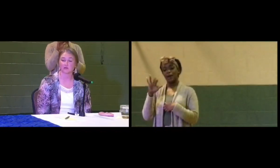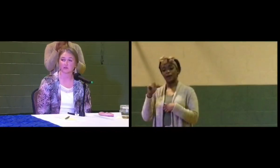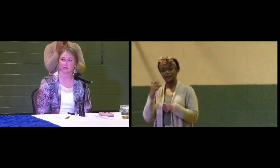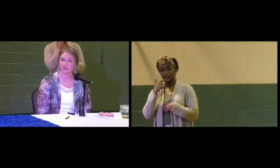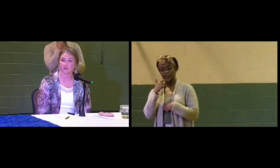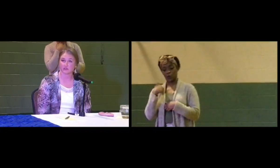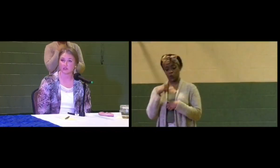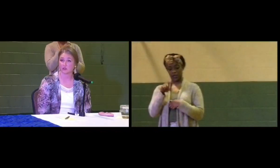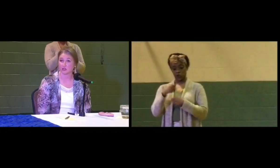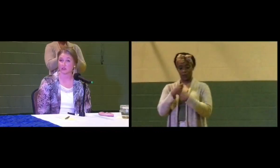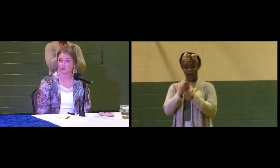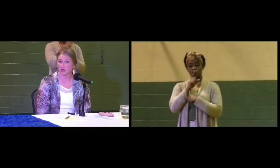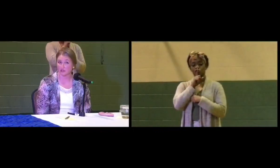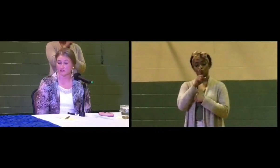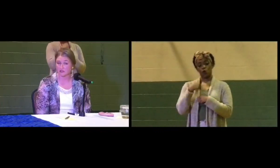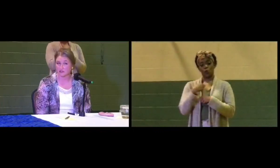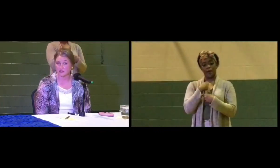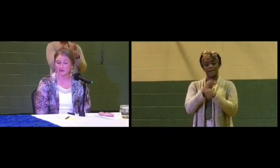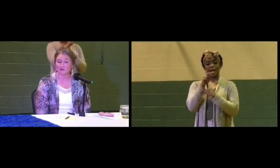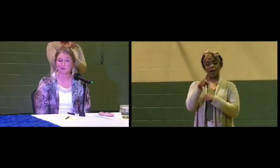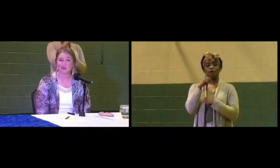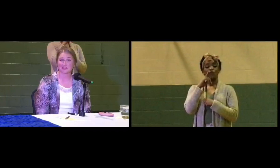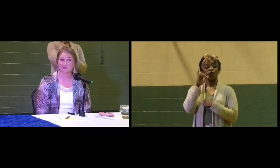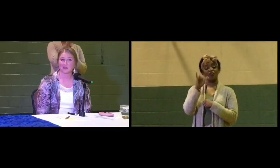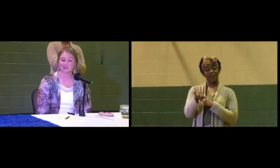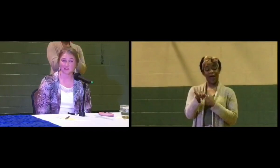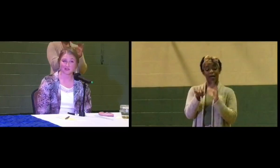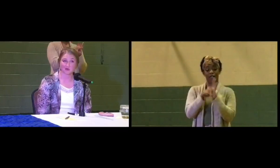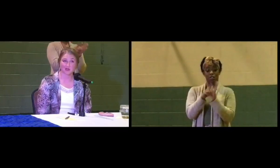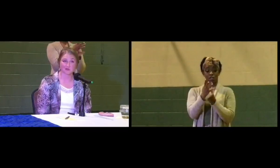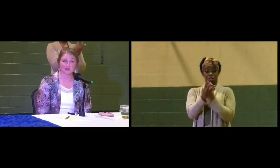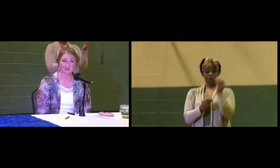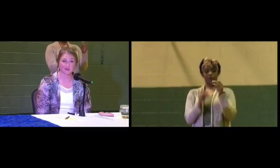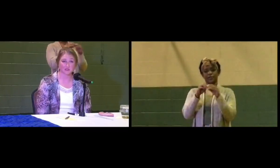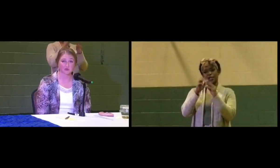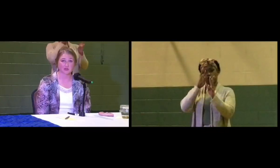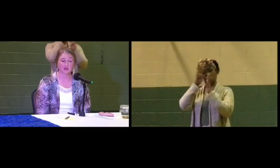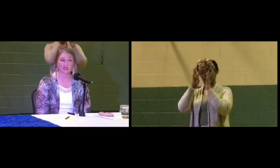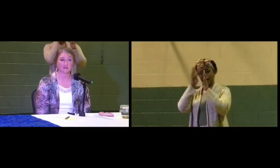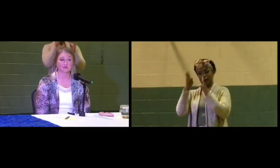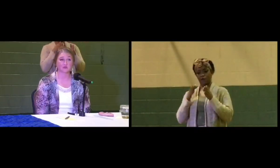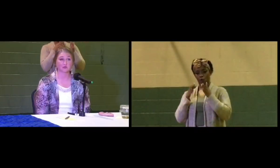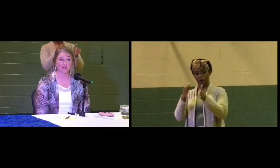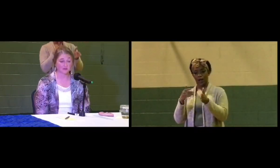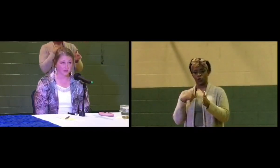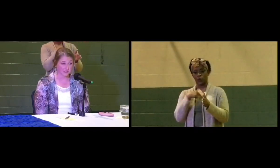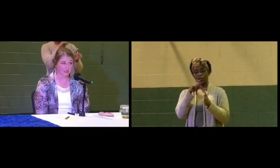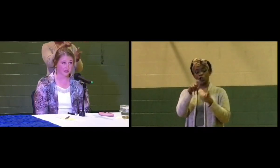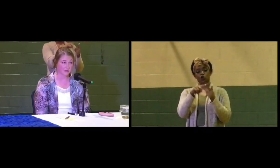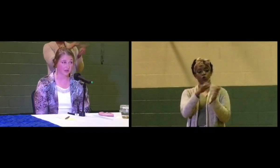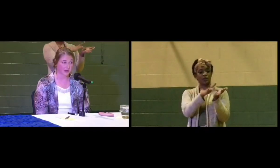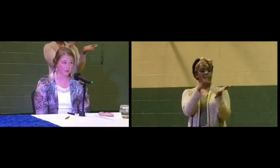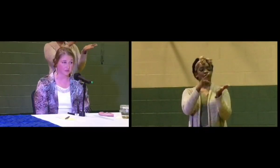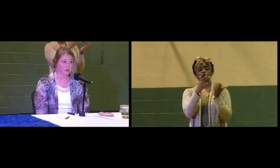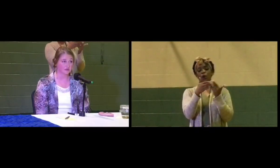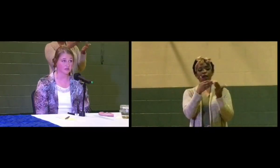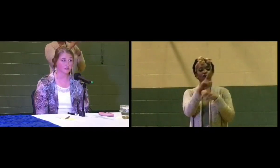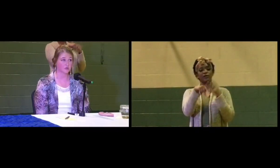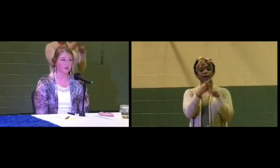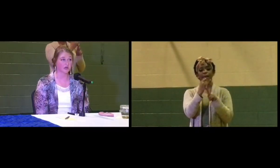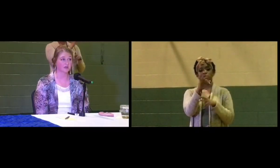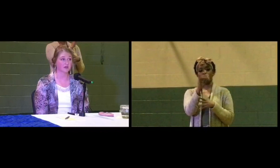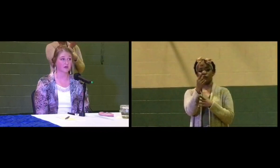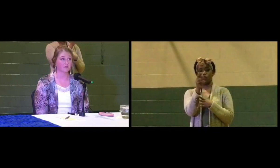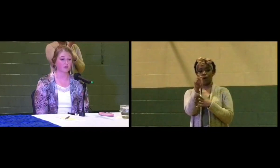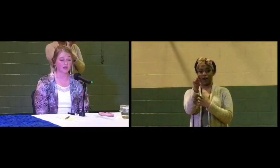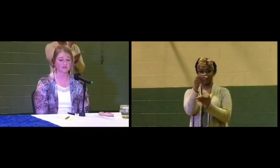able to make up for that deficit in creative ways. We need to make sure that we're able to leverage whatever kind of grant funding that we are able to to